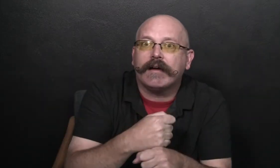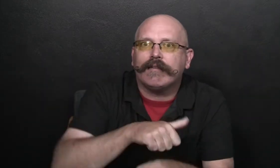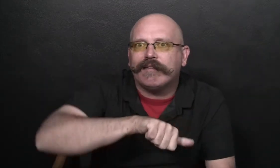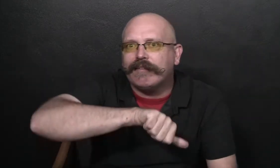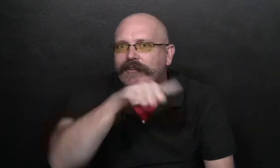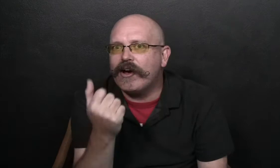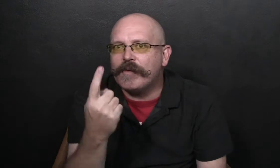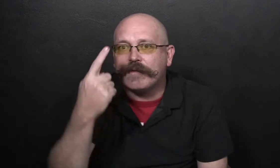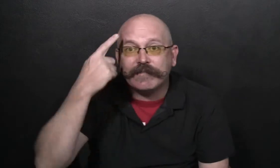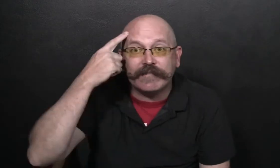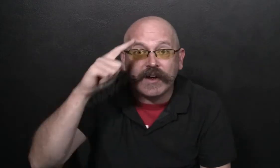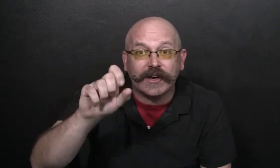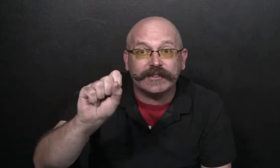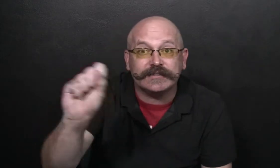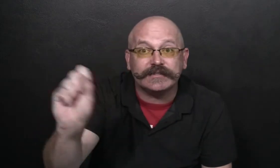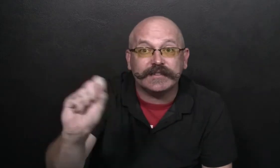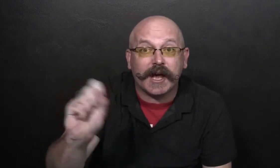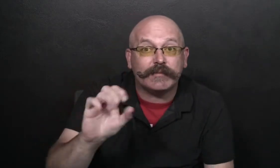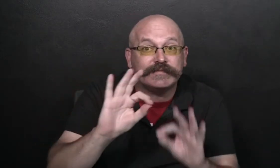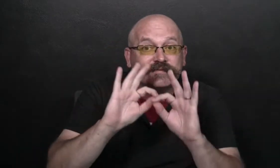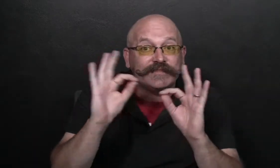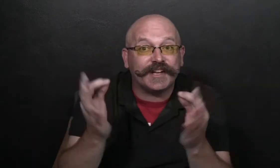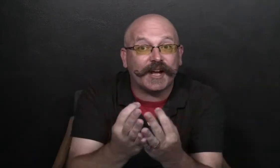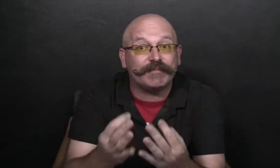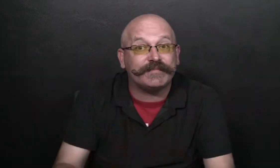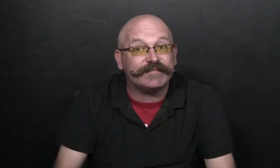share the love and make one for Sam's family, too.